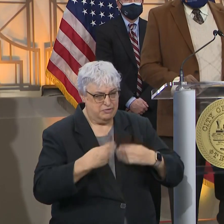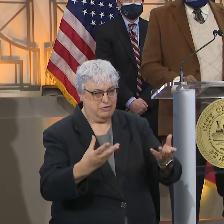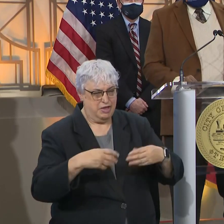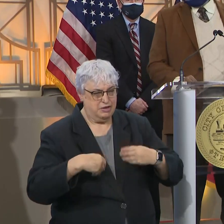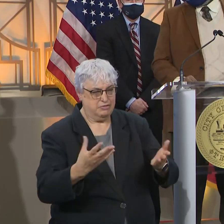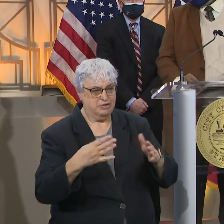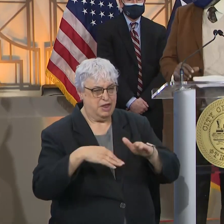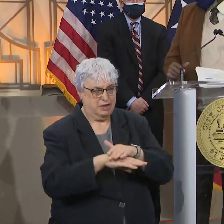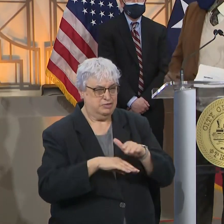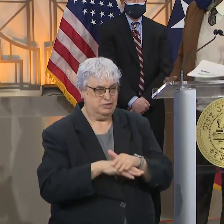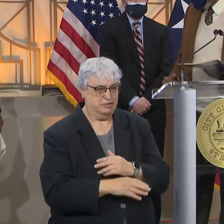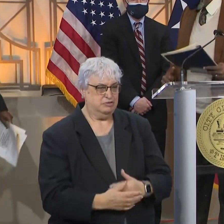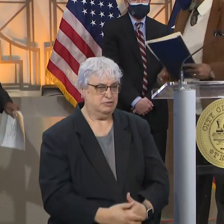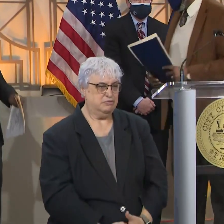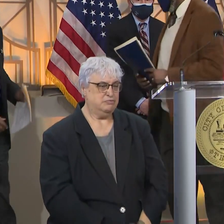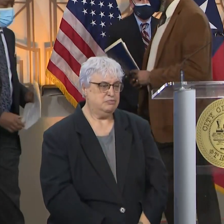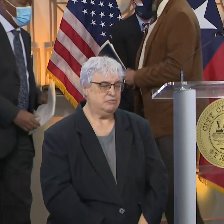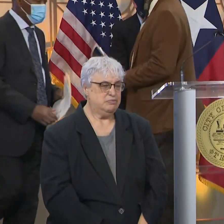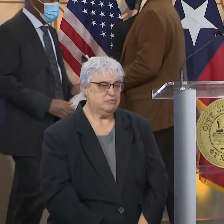access.